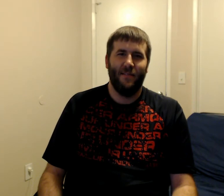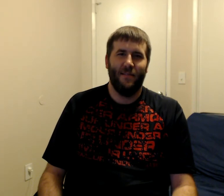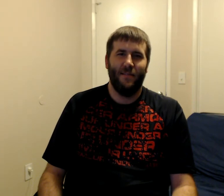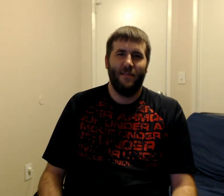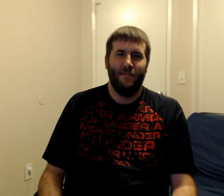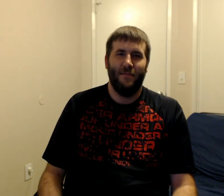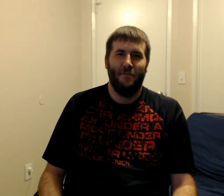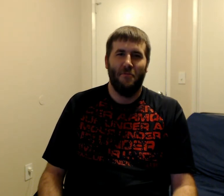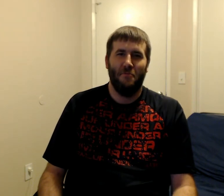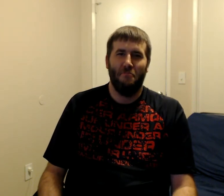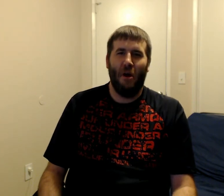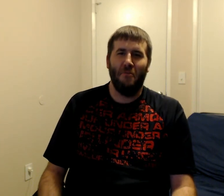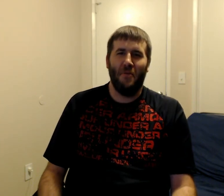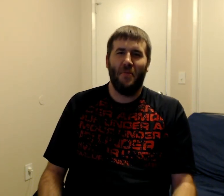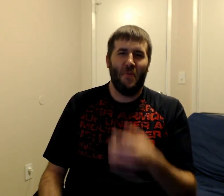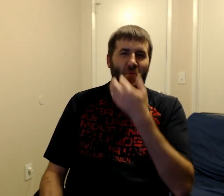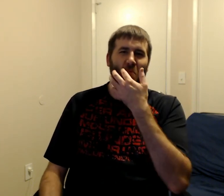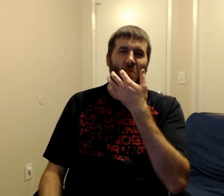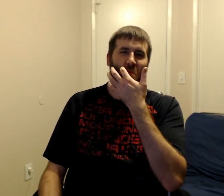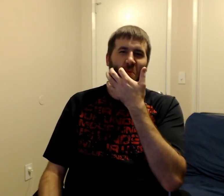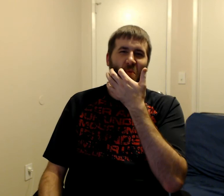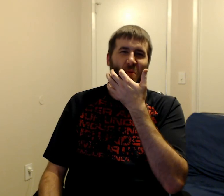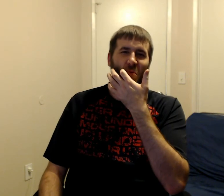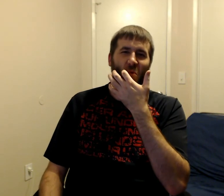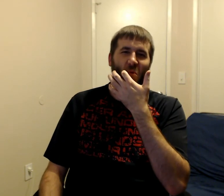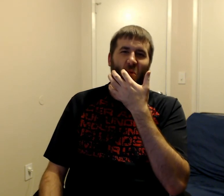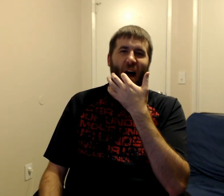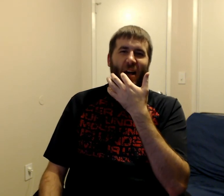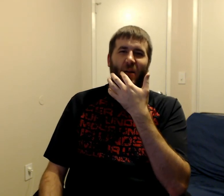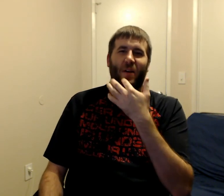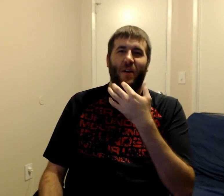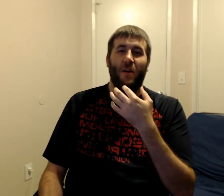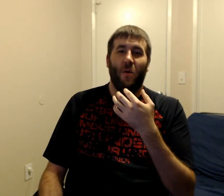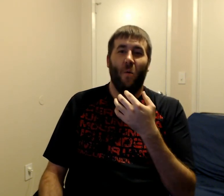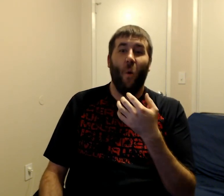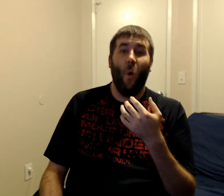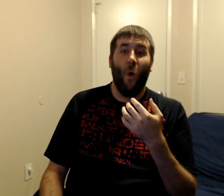What? What? What?